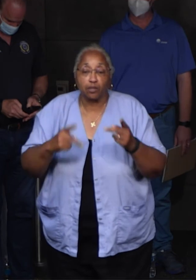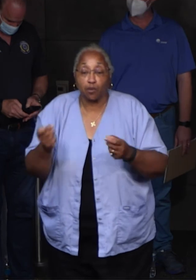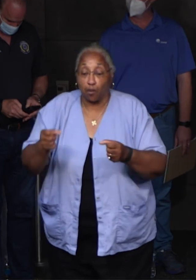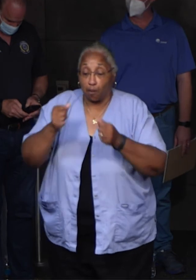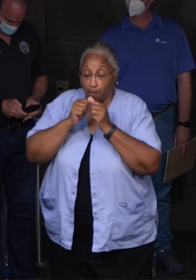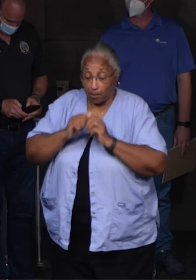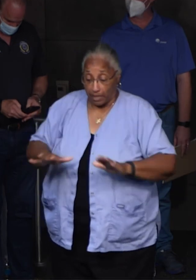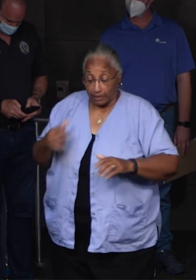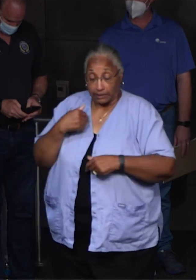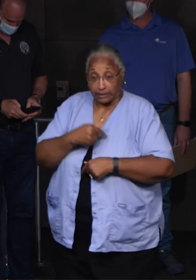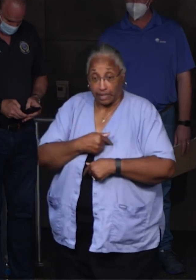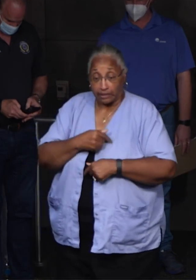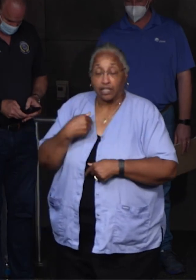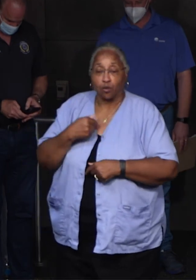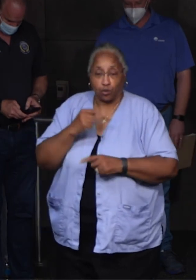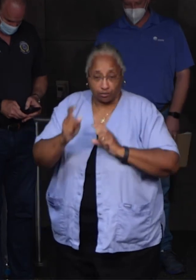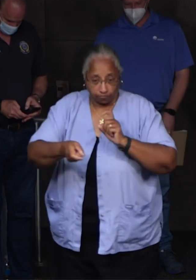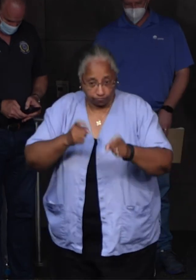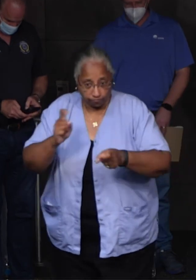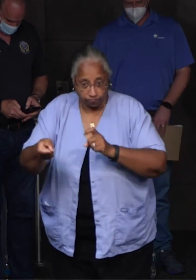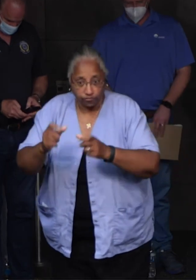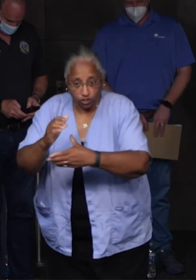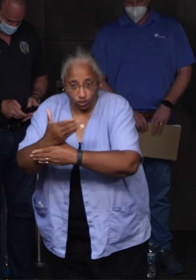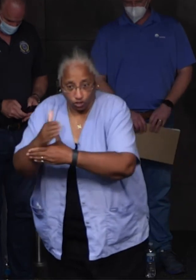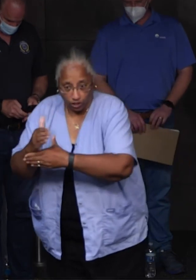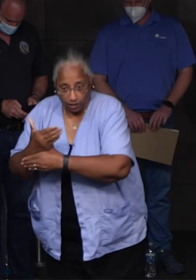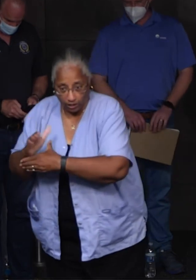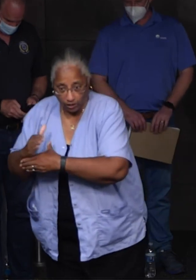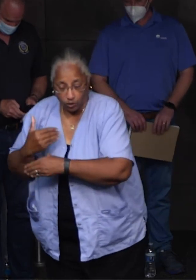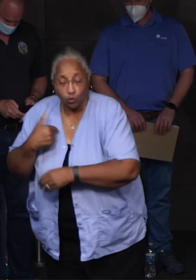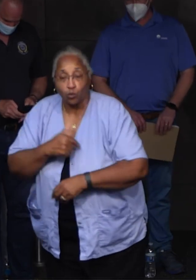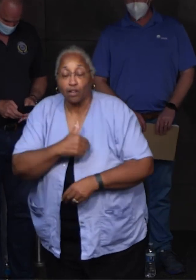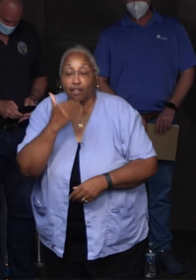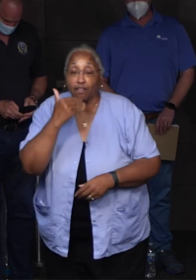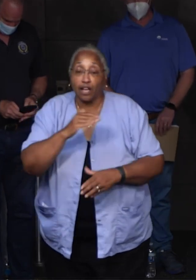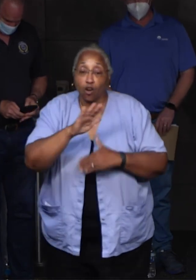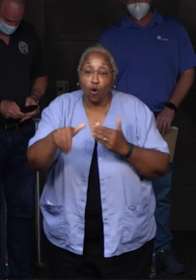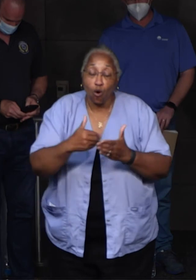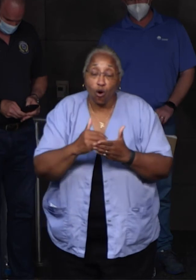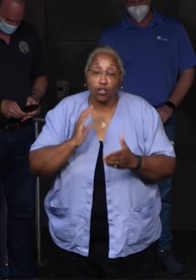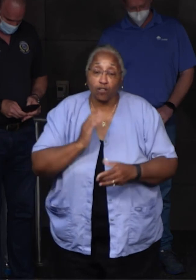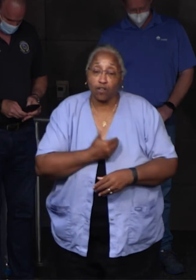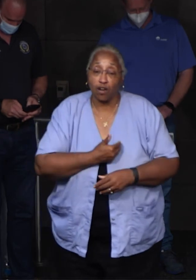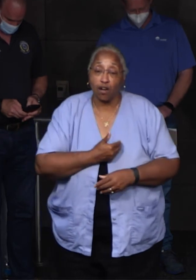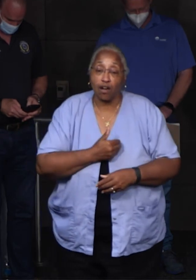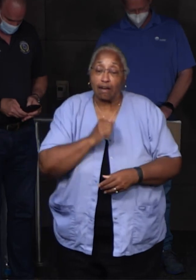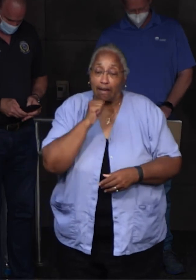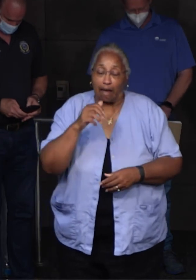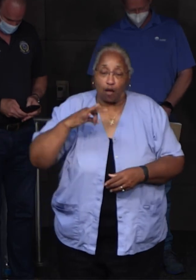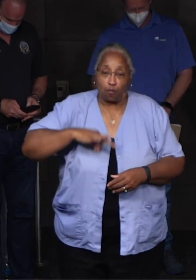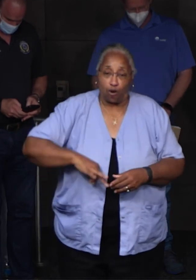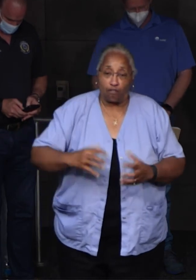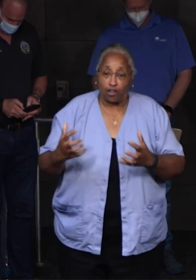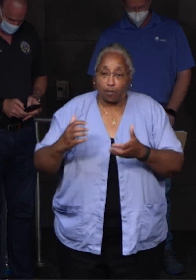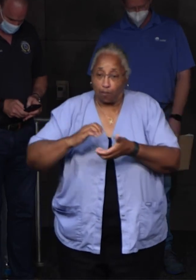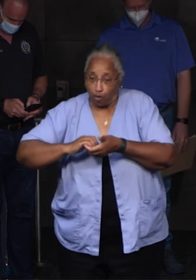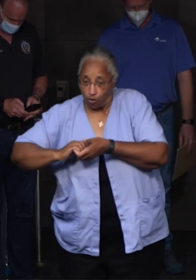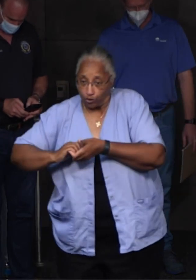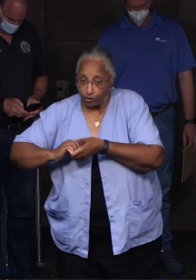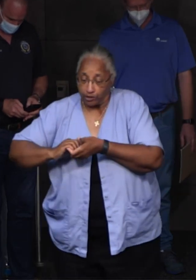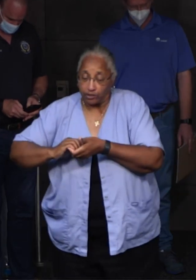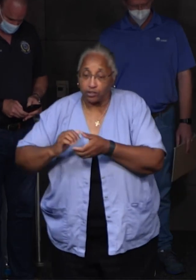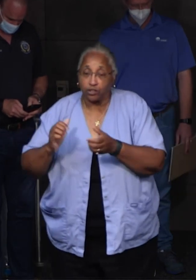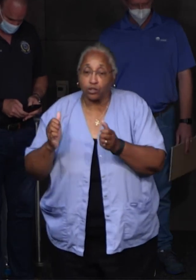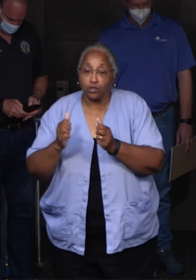to be able to give to our communities. And we thank all of our nonprofit partners who in